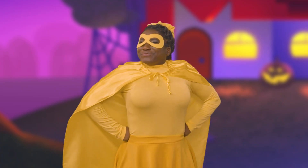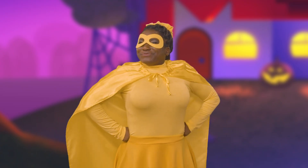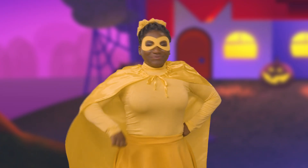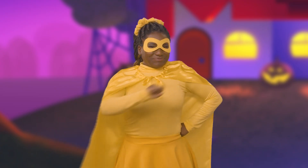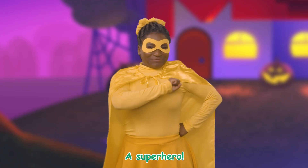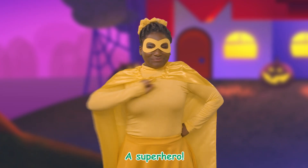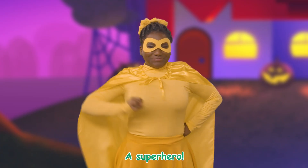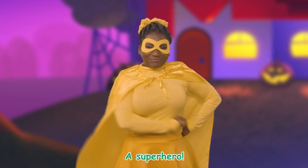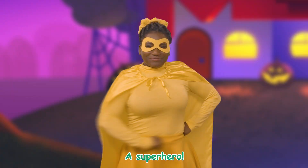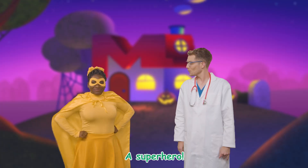A superhero!